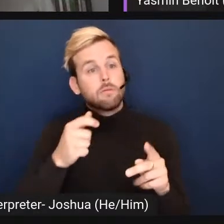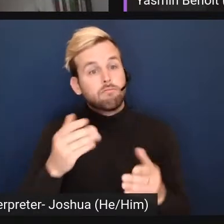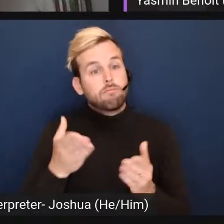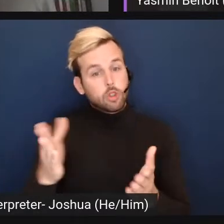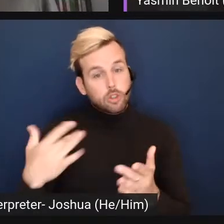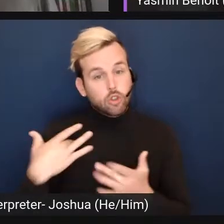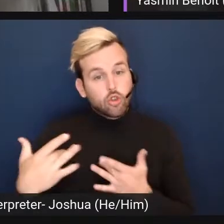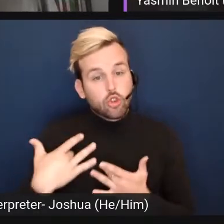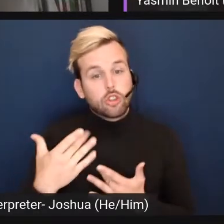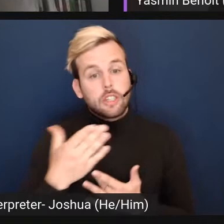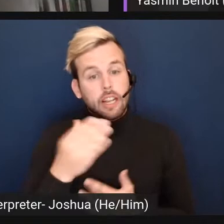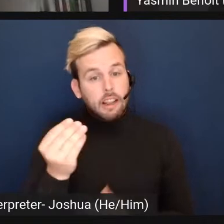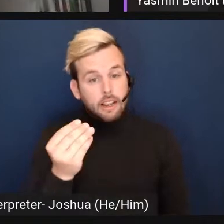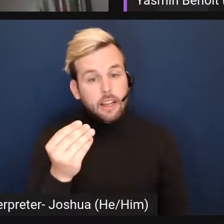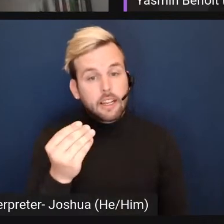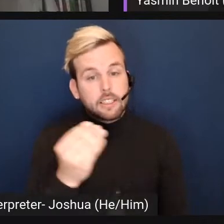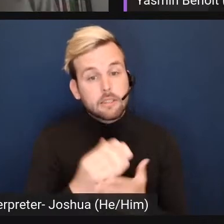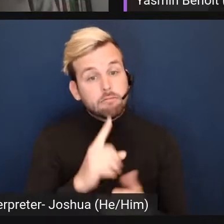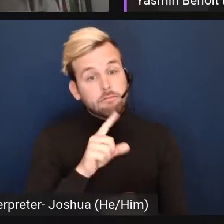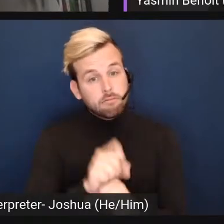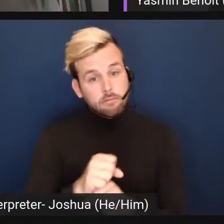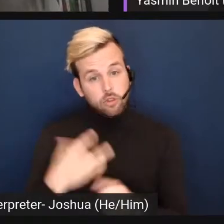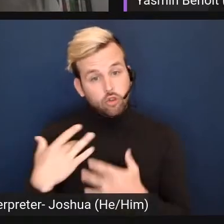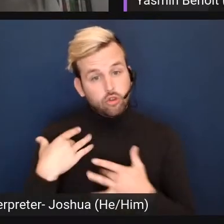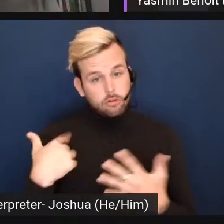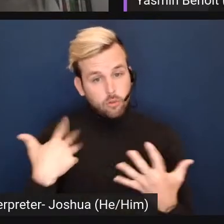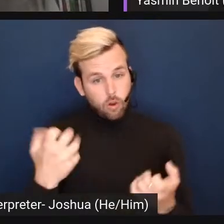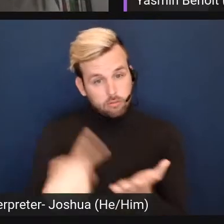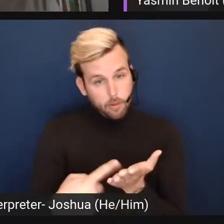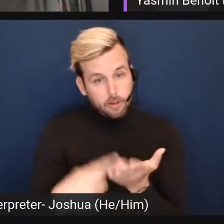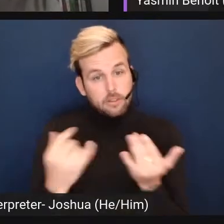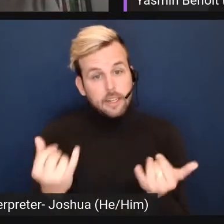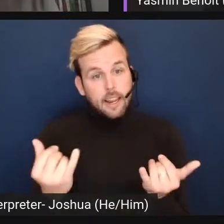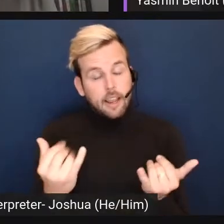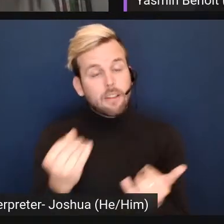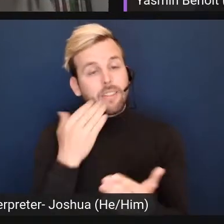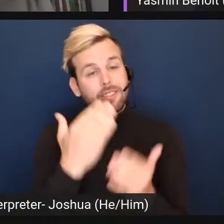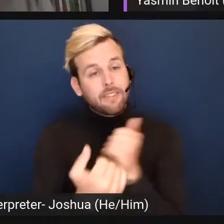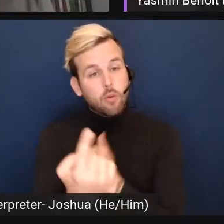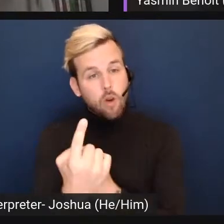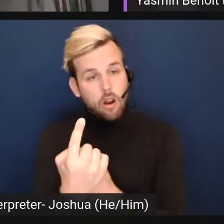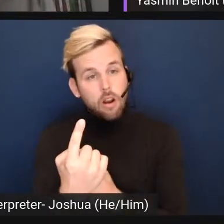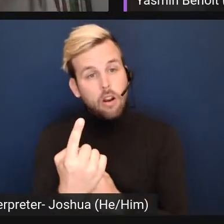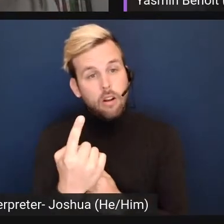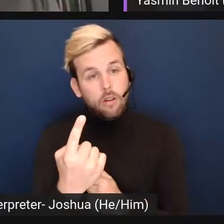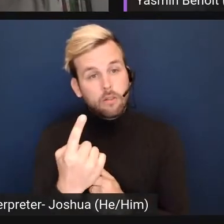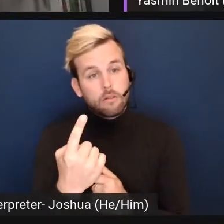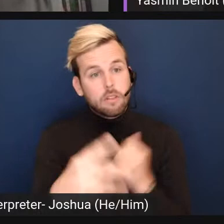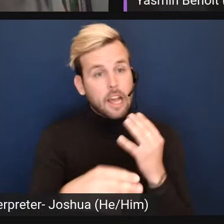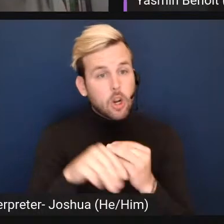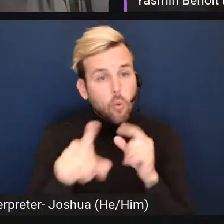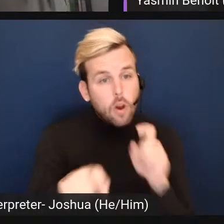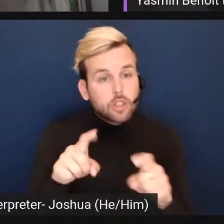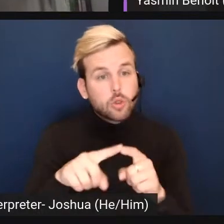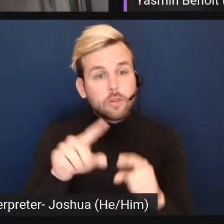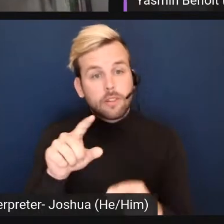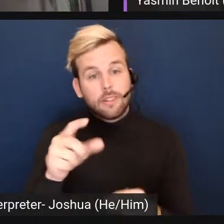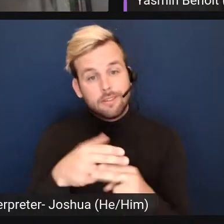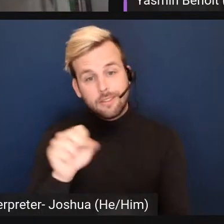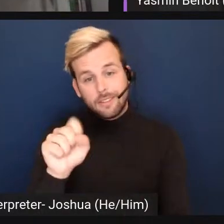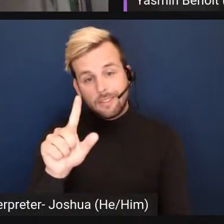especially folks who've raised, I think some valid concerns that I want to be able to talk about today. Thanks to everyone who has added questions to the Slido.